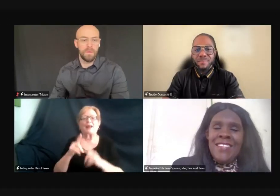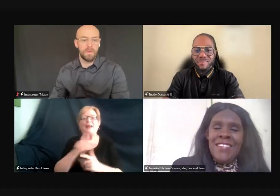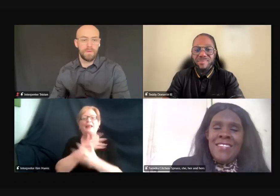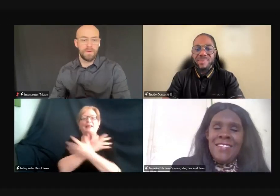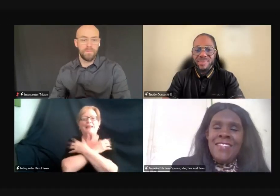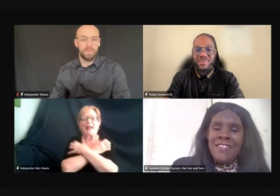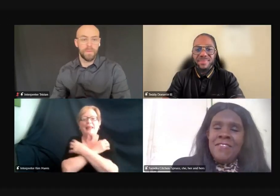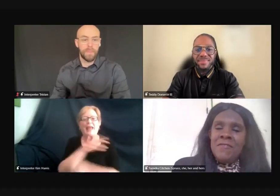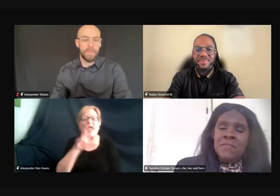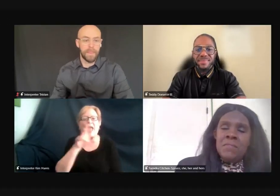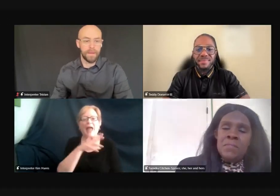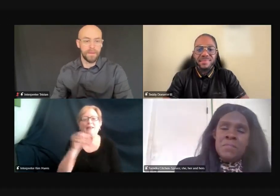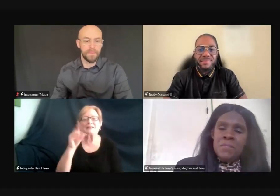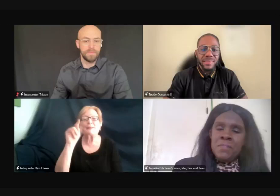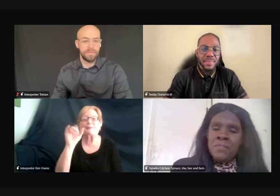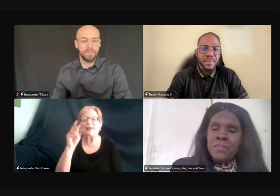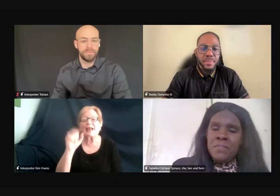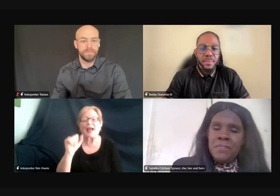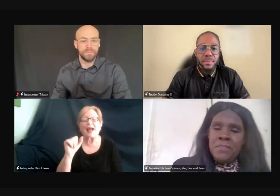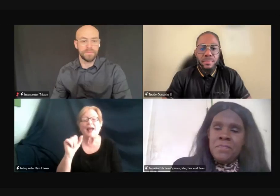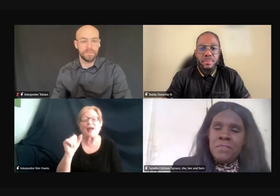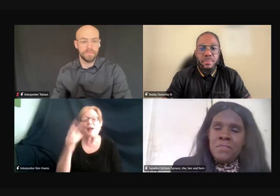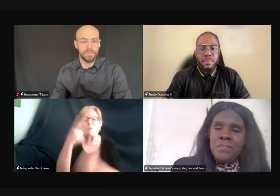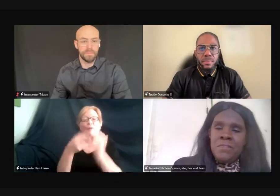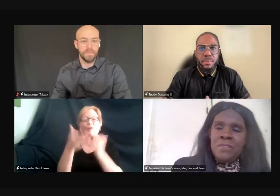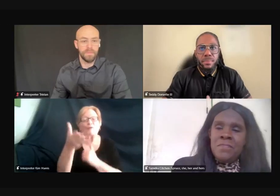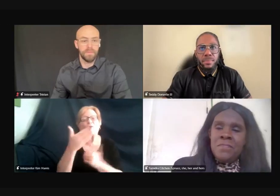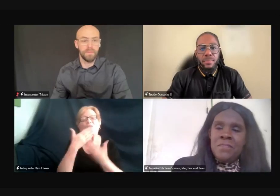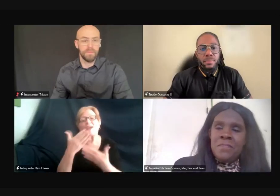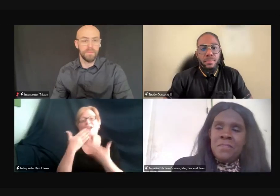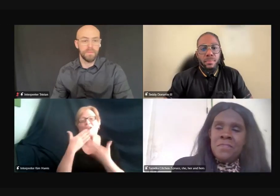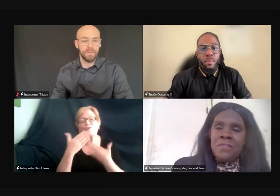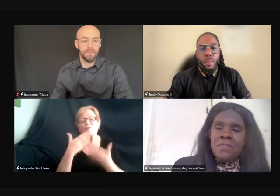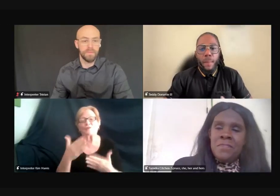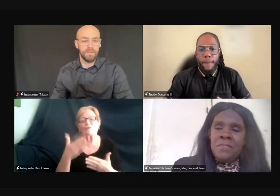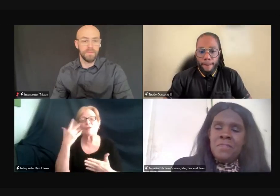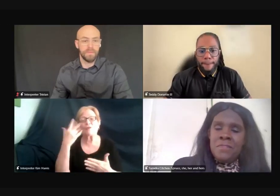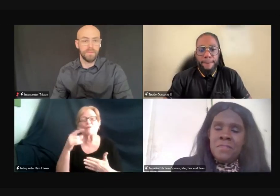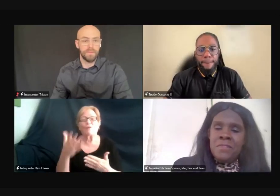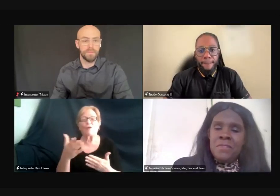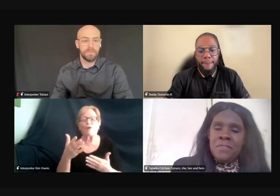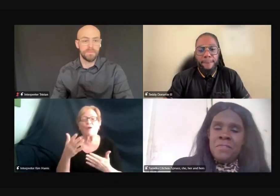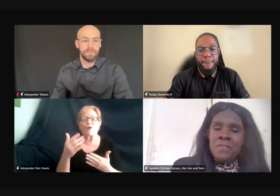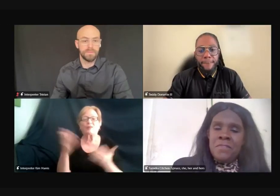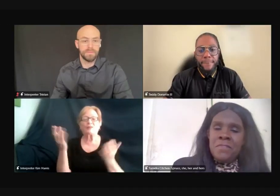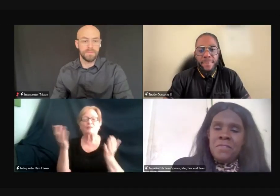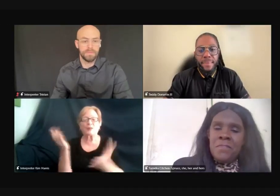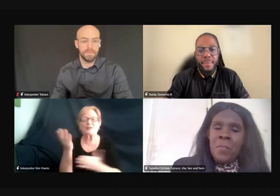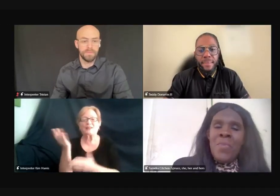Tameka, both of you got, thank you for this presentation a bit earlier.